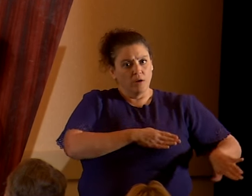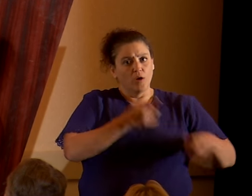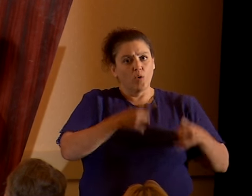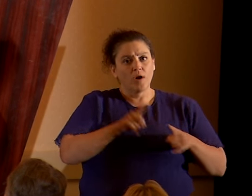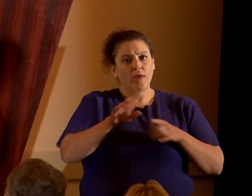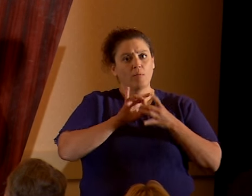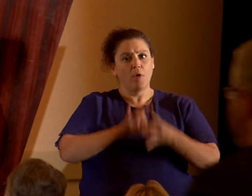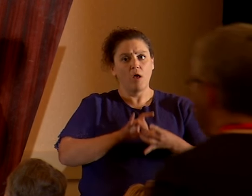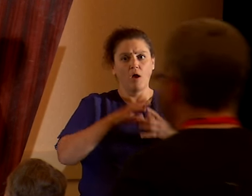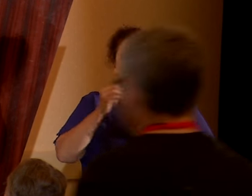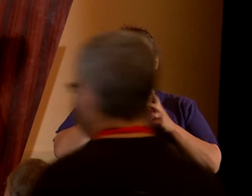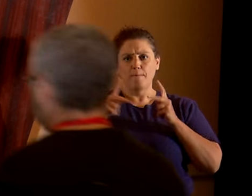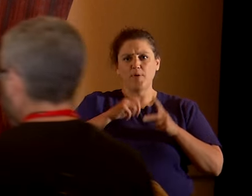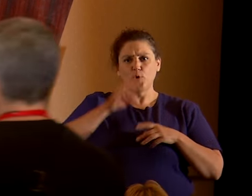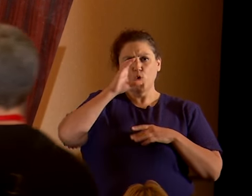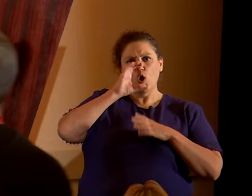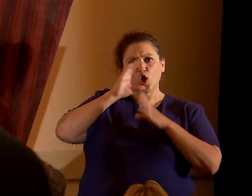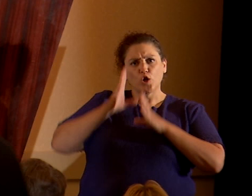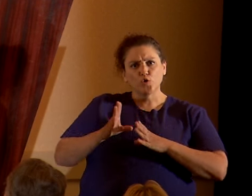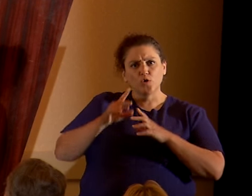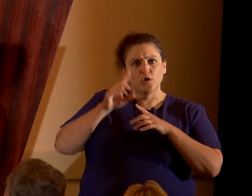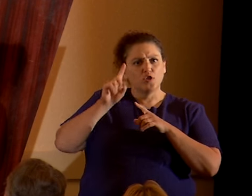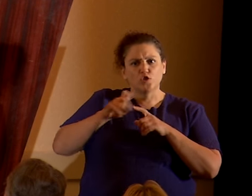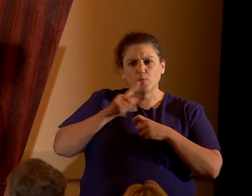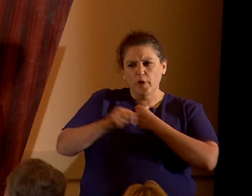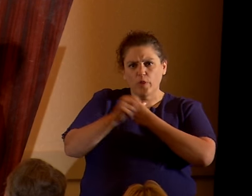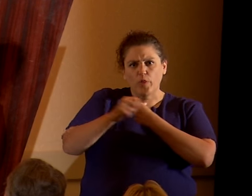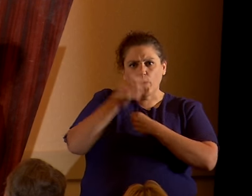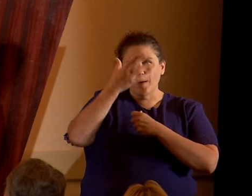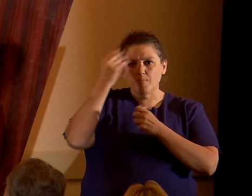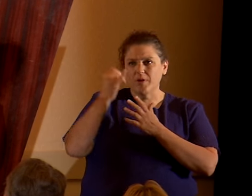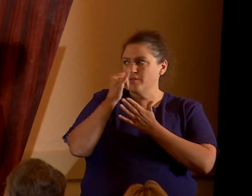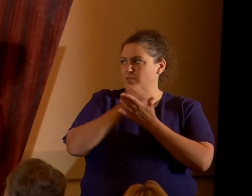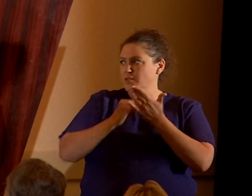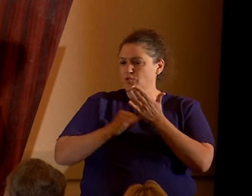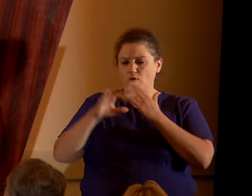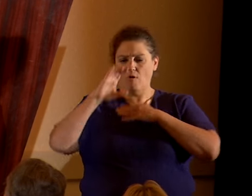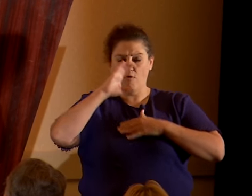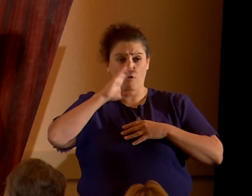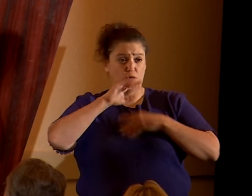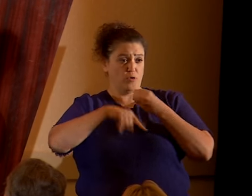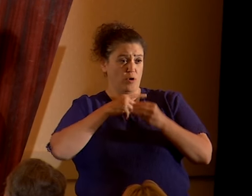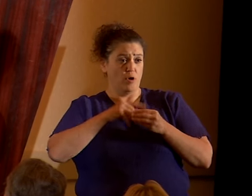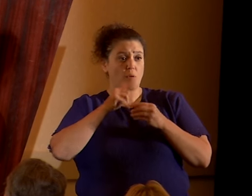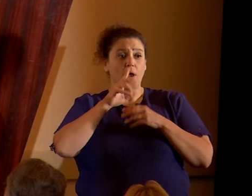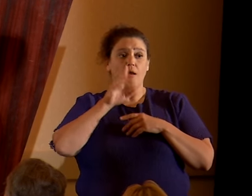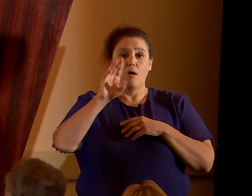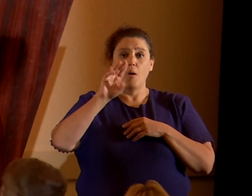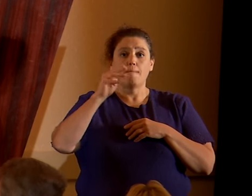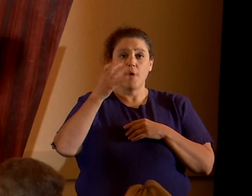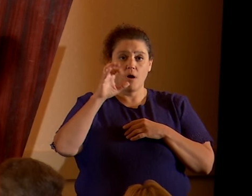should not have their life threatened for making a cartoon about Prophet Muhammad peace be upon him.